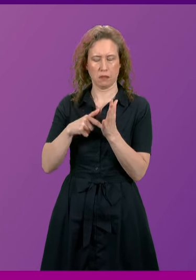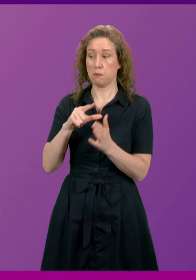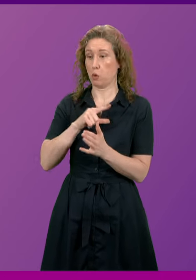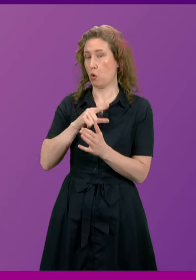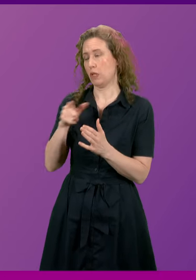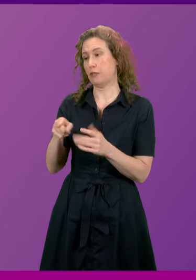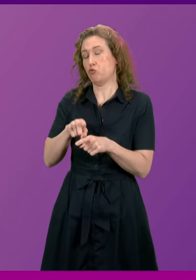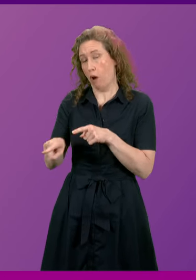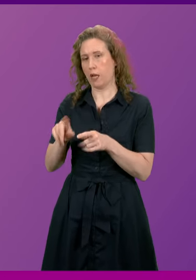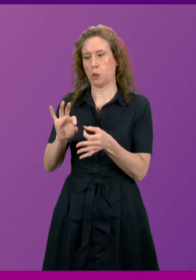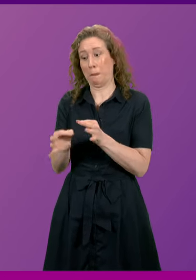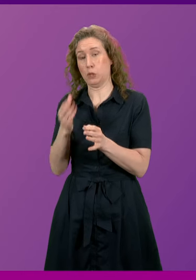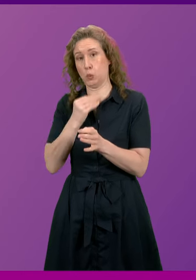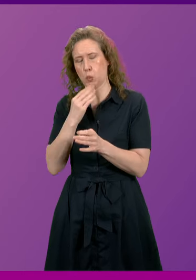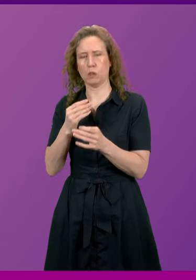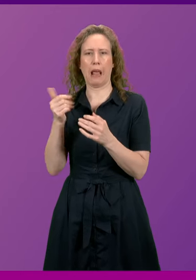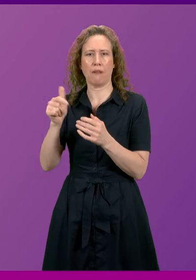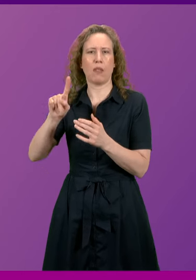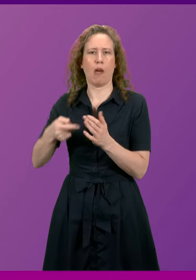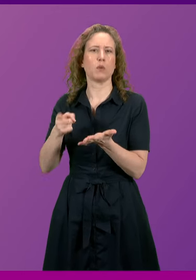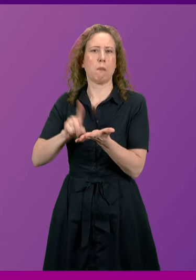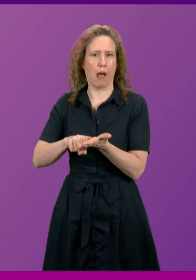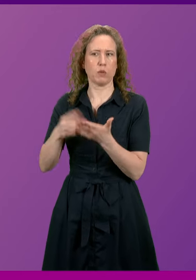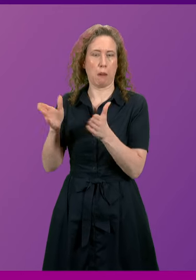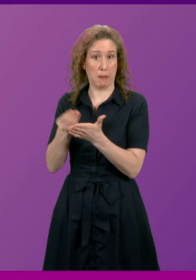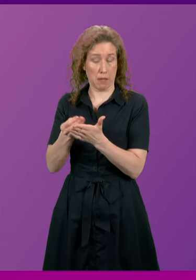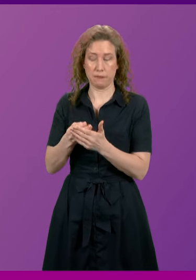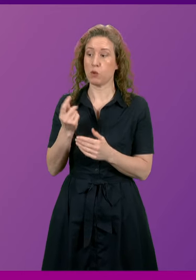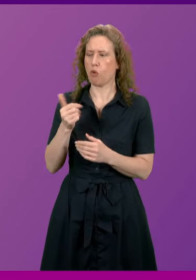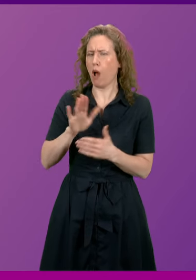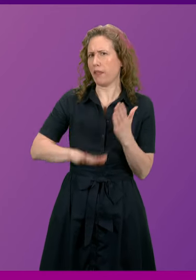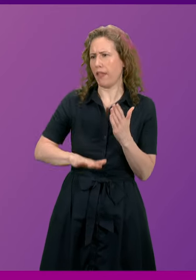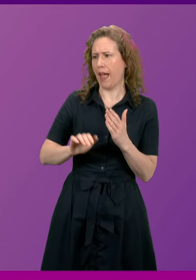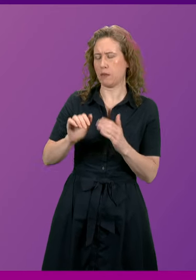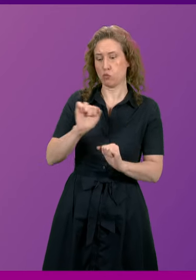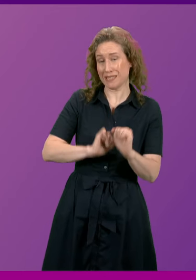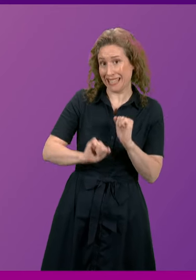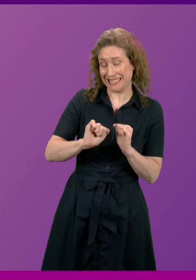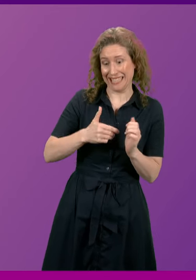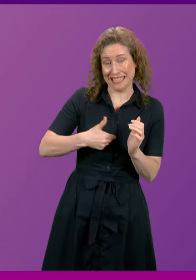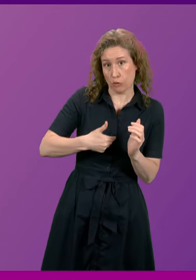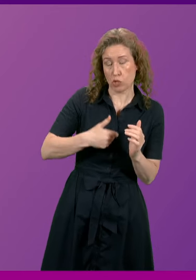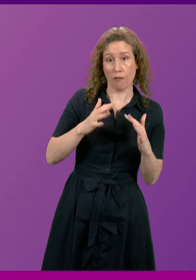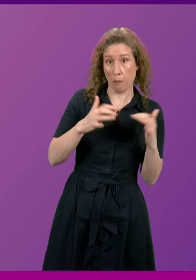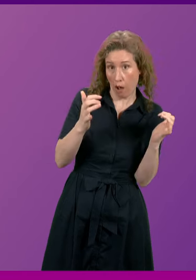of public money. And rather than defending Scots and protecting the integrity of Parliament, John Swinney chose to put his party